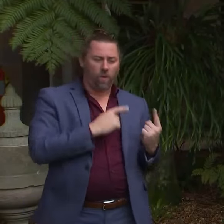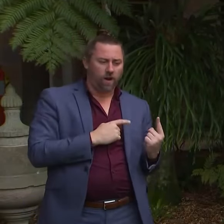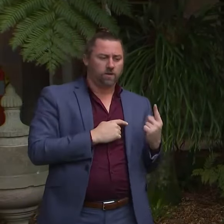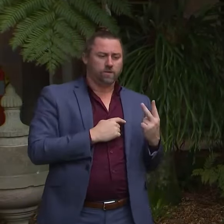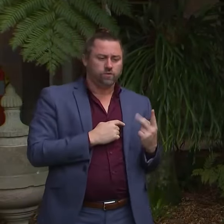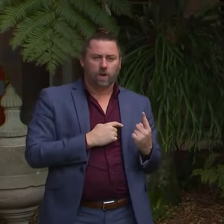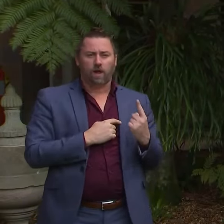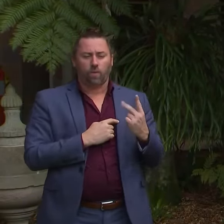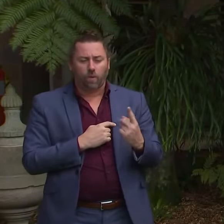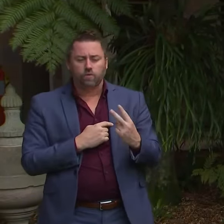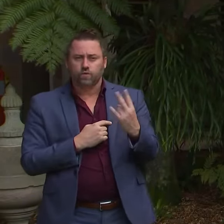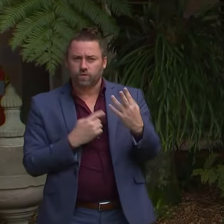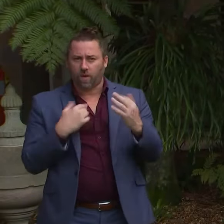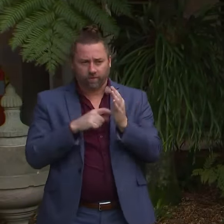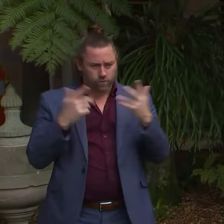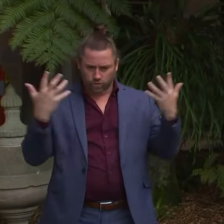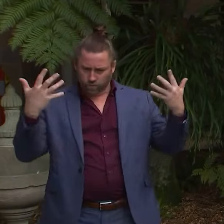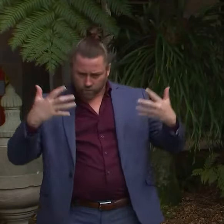cases.